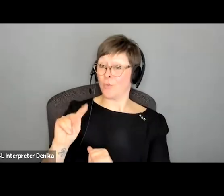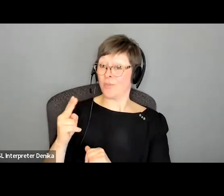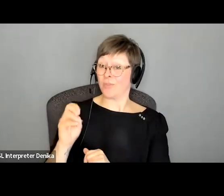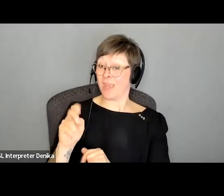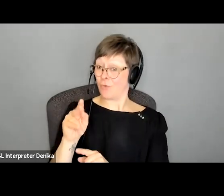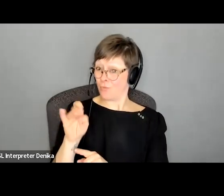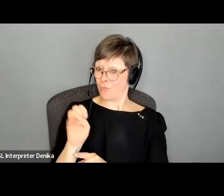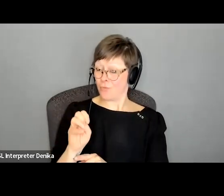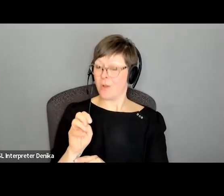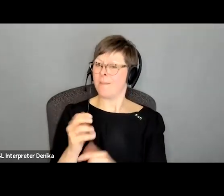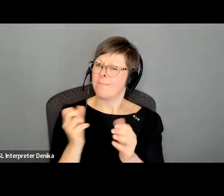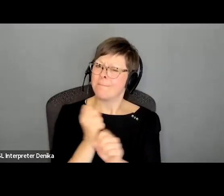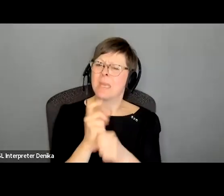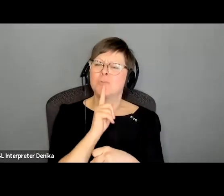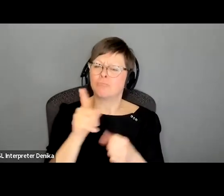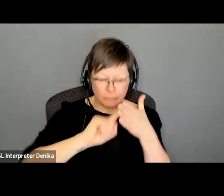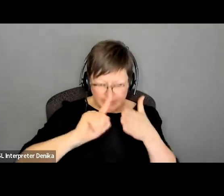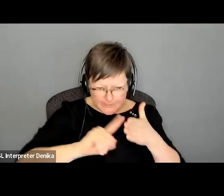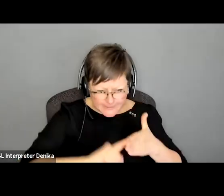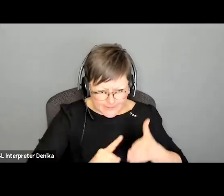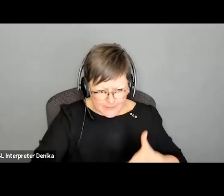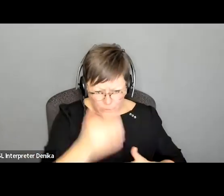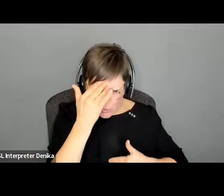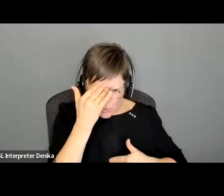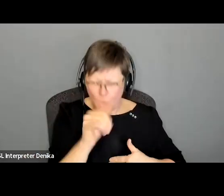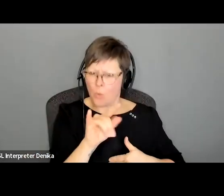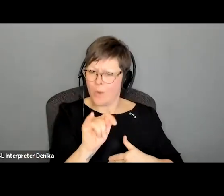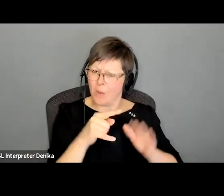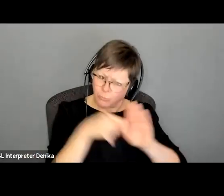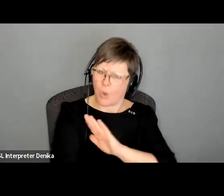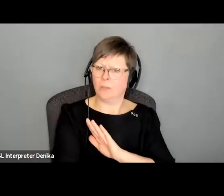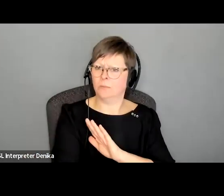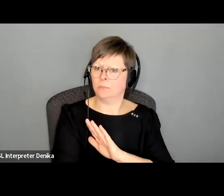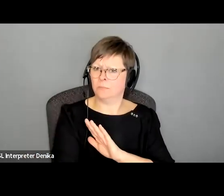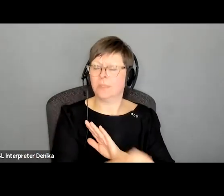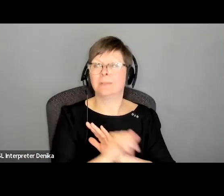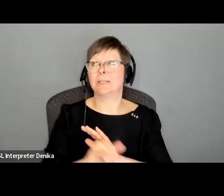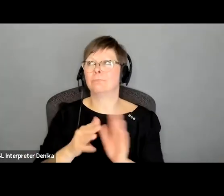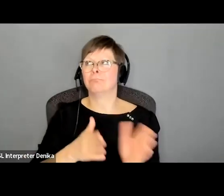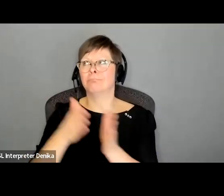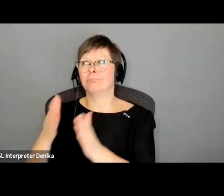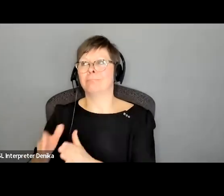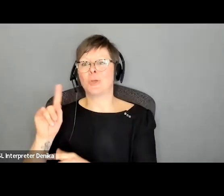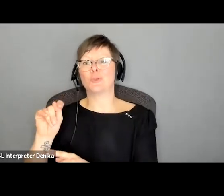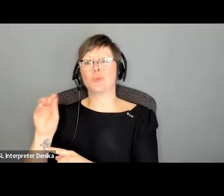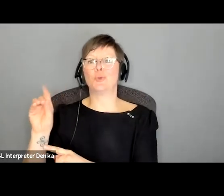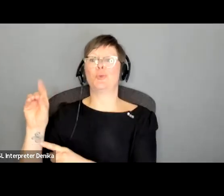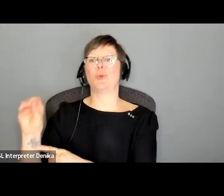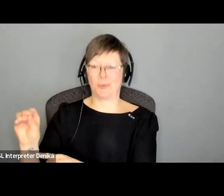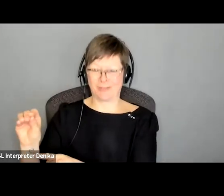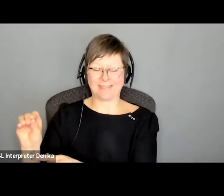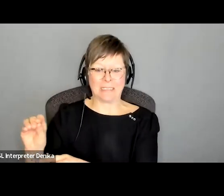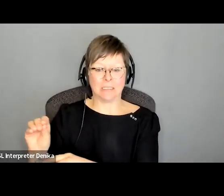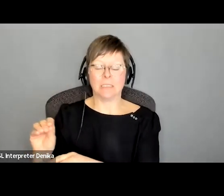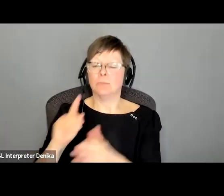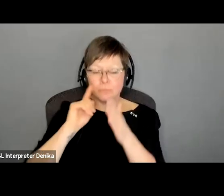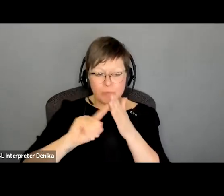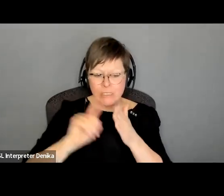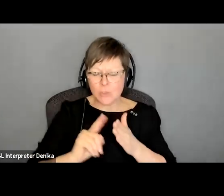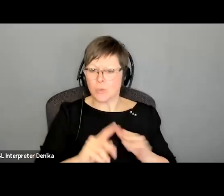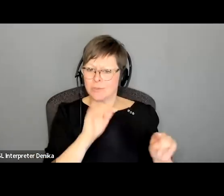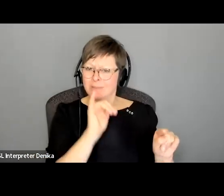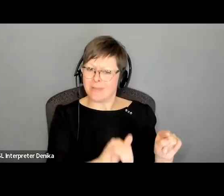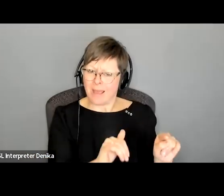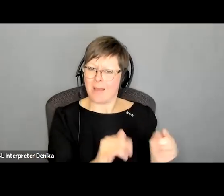material that would be actually back in the to-do column you know and do your best to research what it is you're